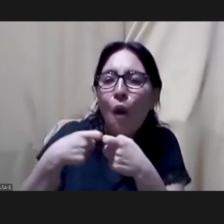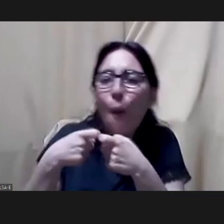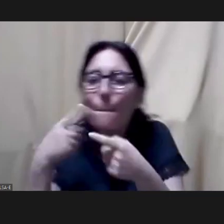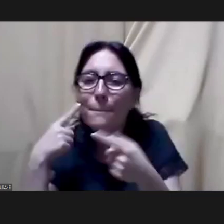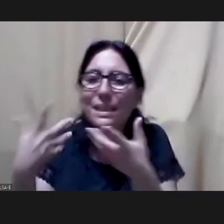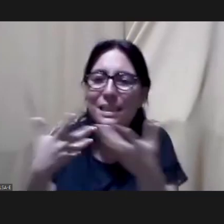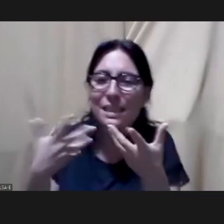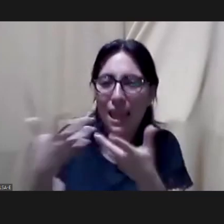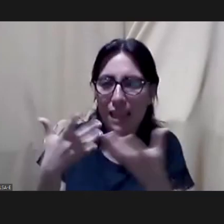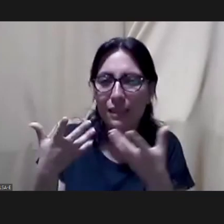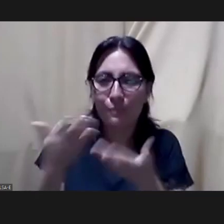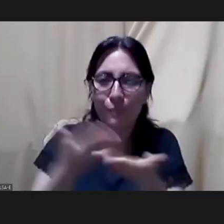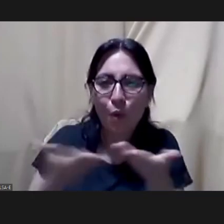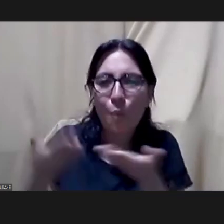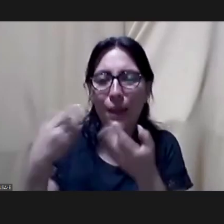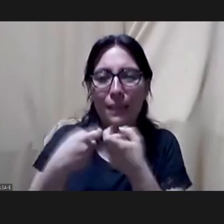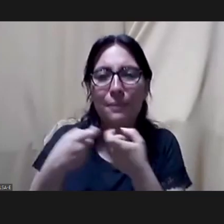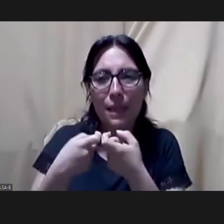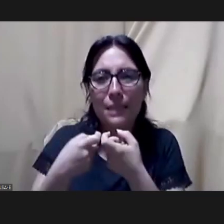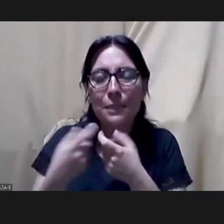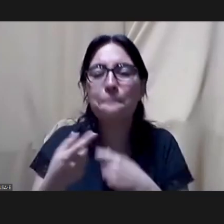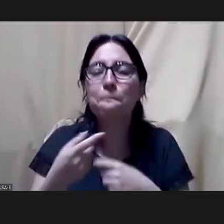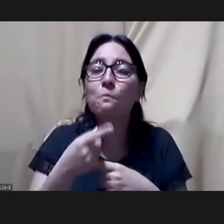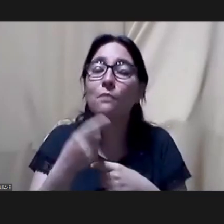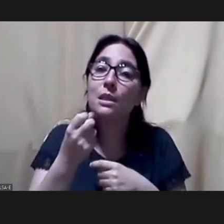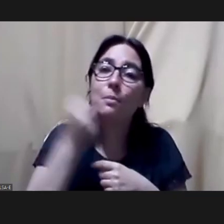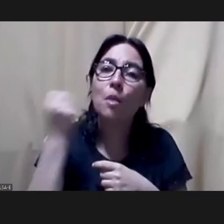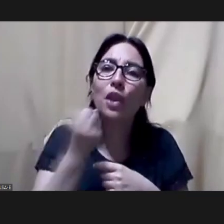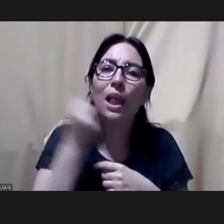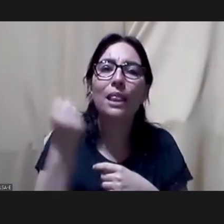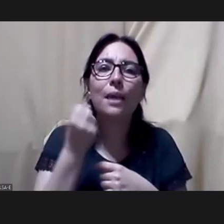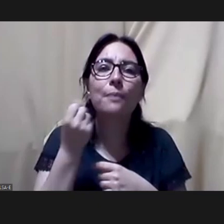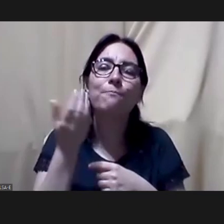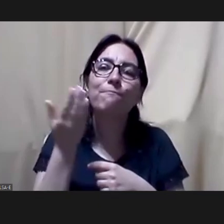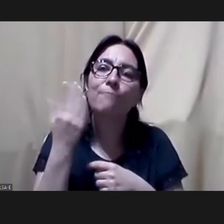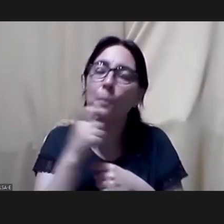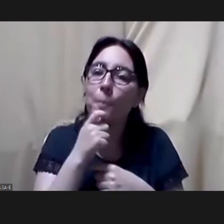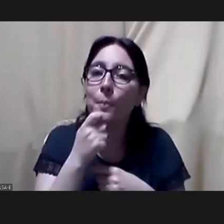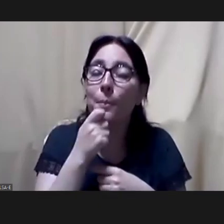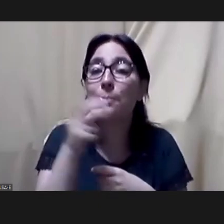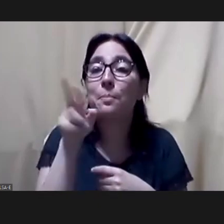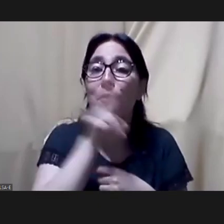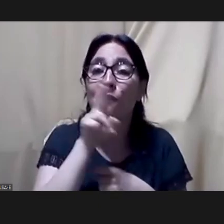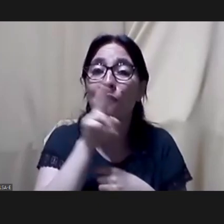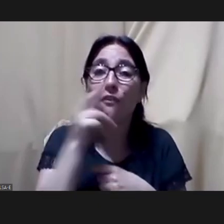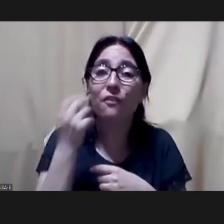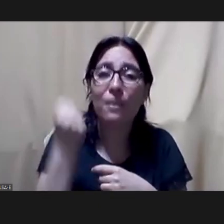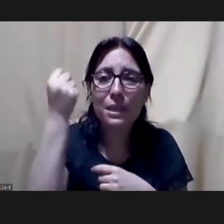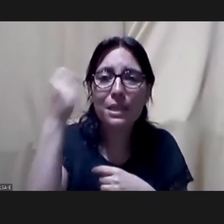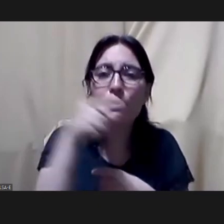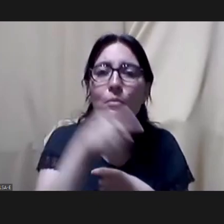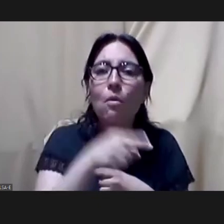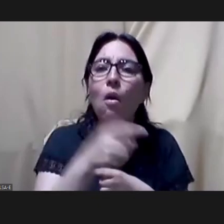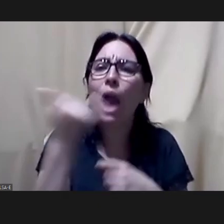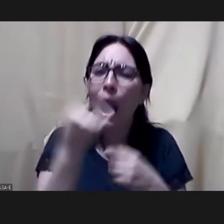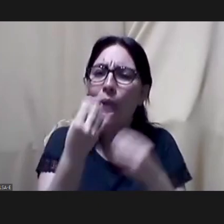and as i said before i believe that references are important and in feminism we have more